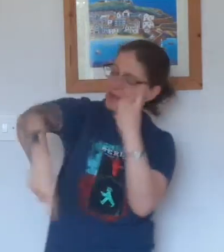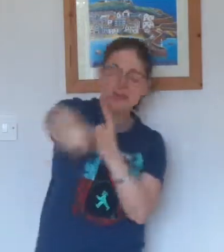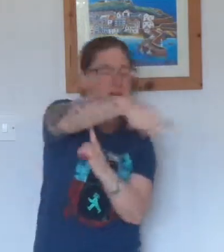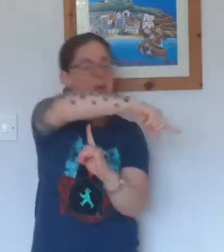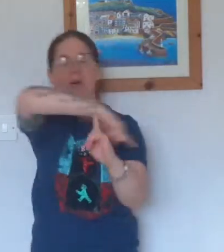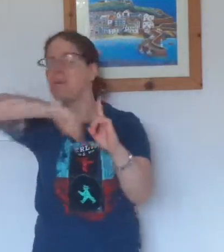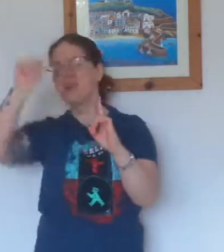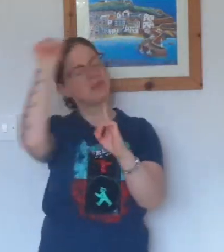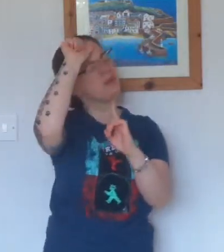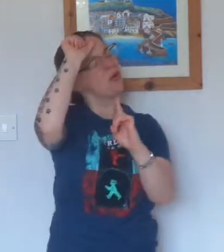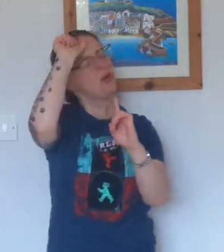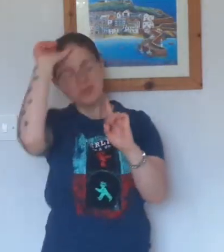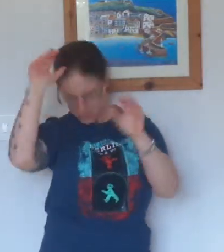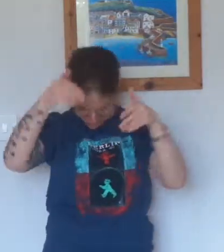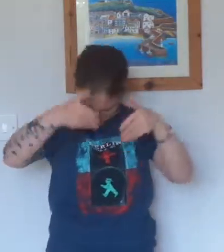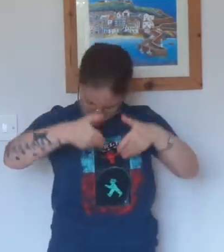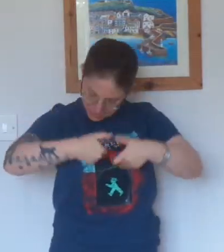knows it but me.